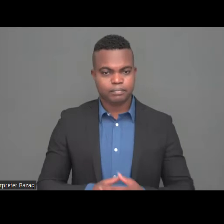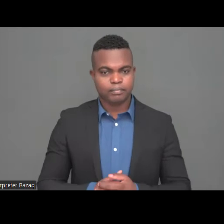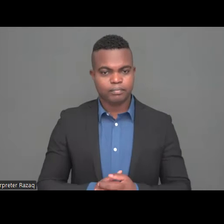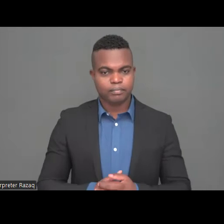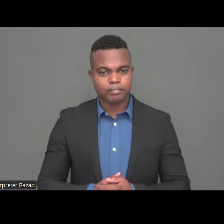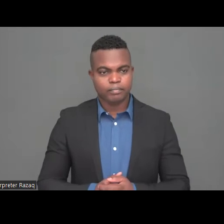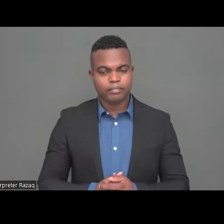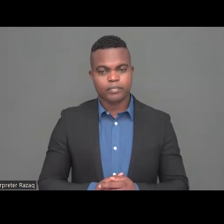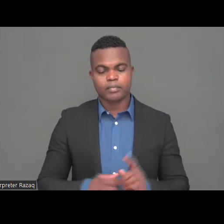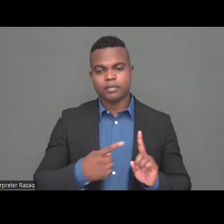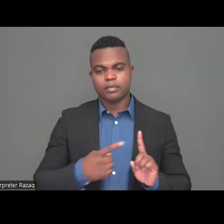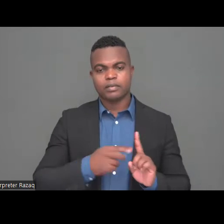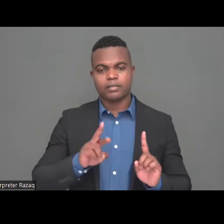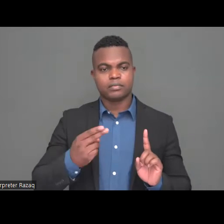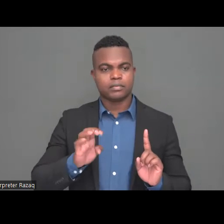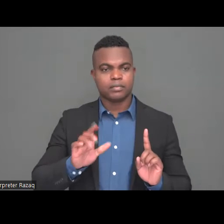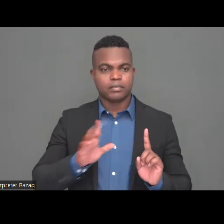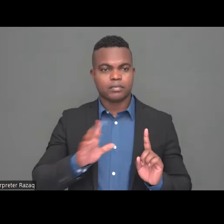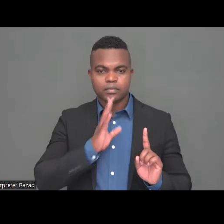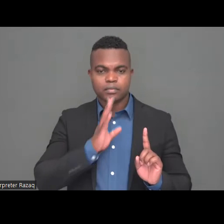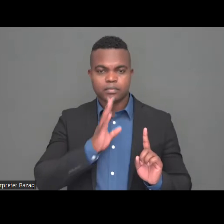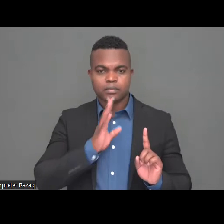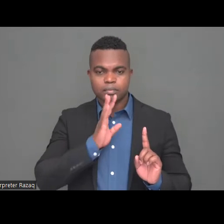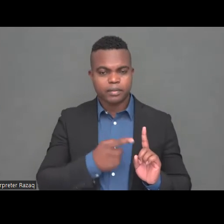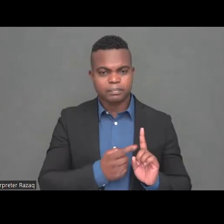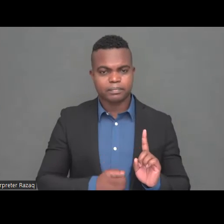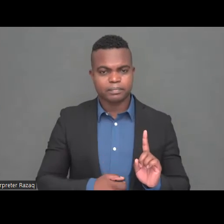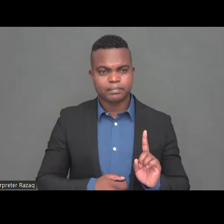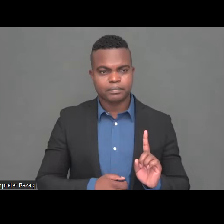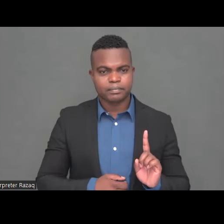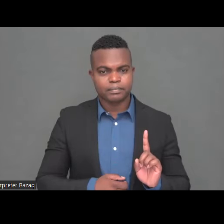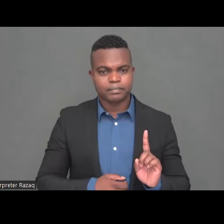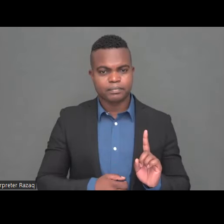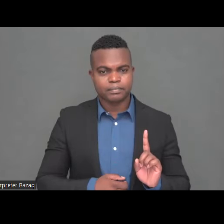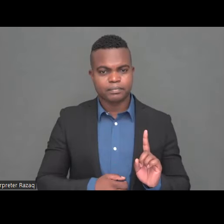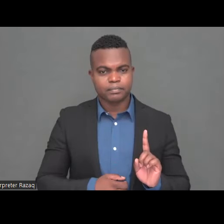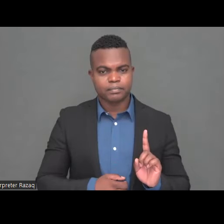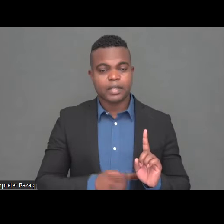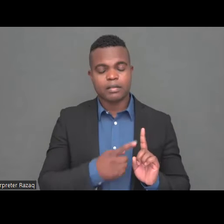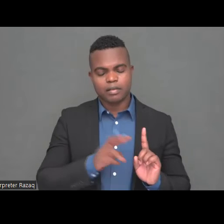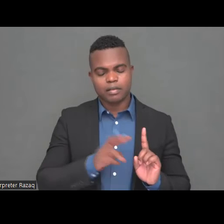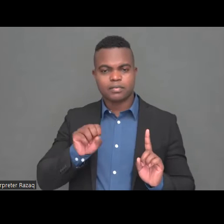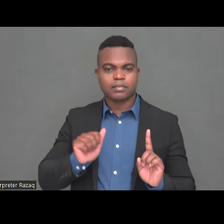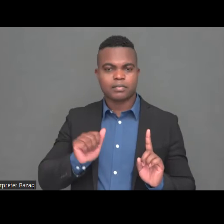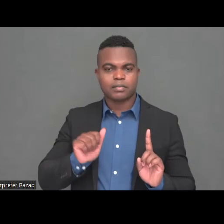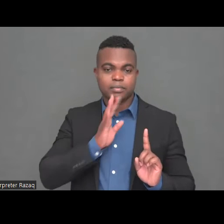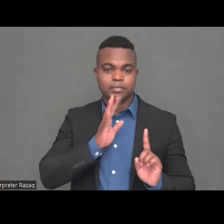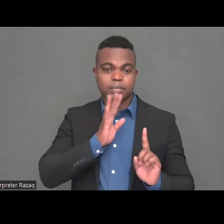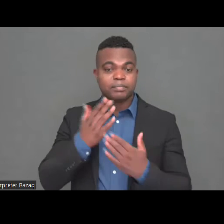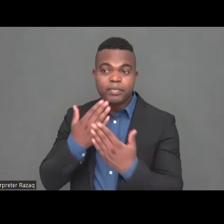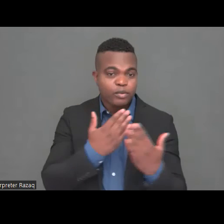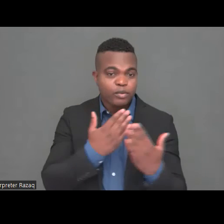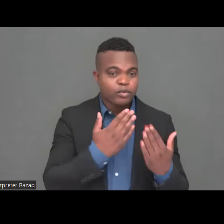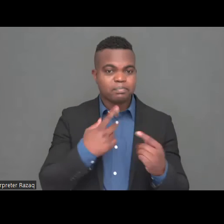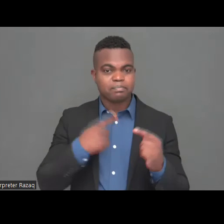to speak up for Ukraine, for Ukrainian people with intellectual disabilities. But